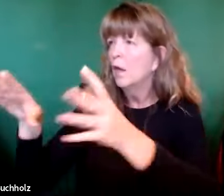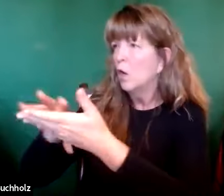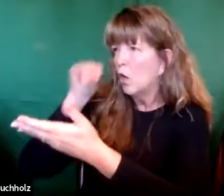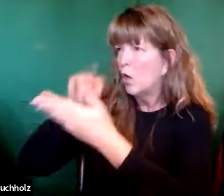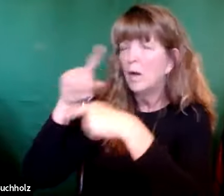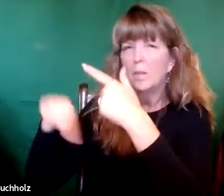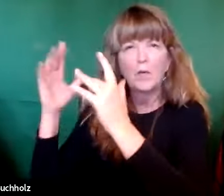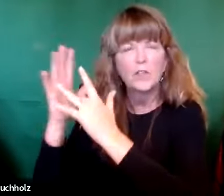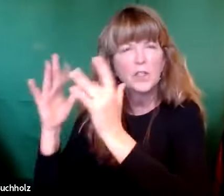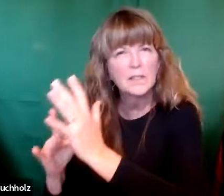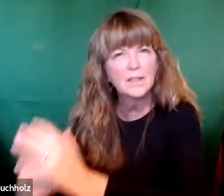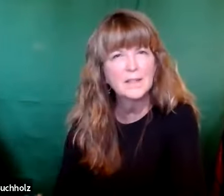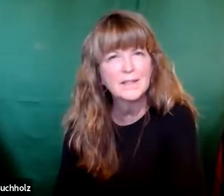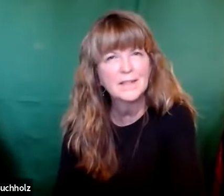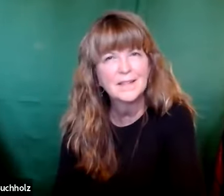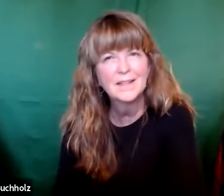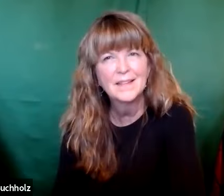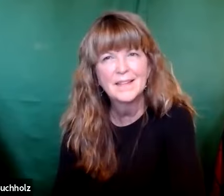how could we learn about Jesus?